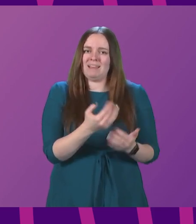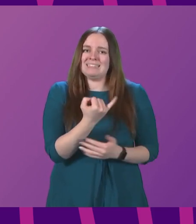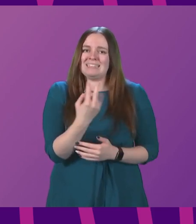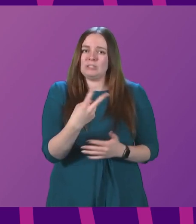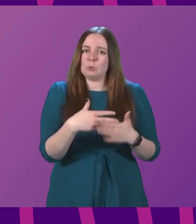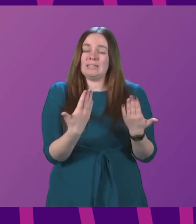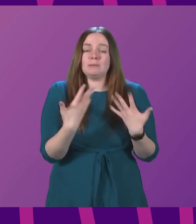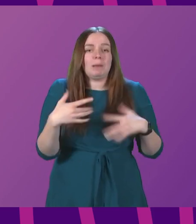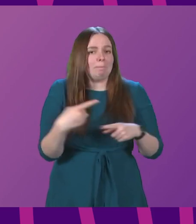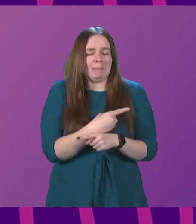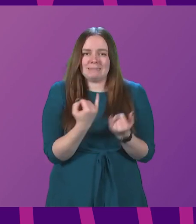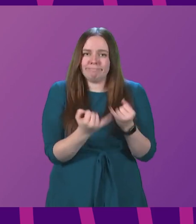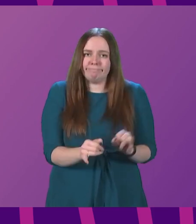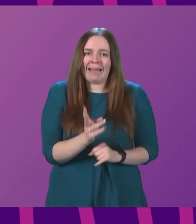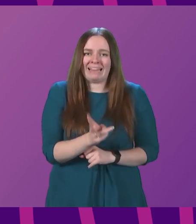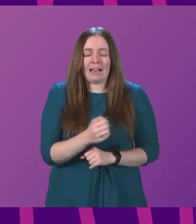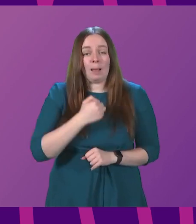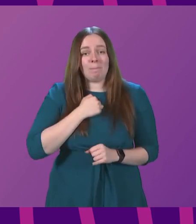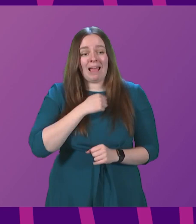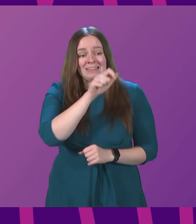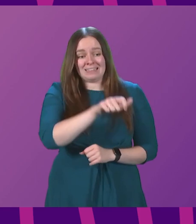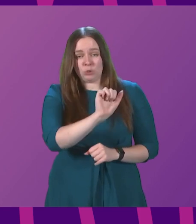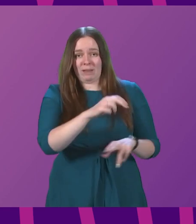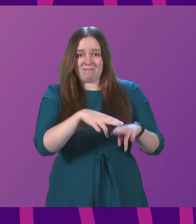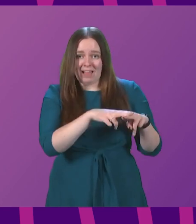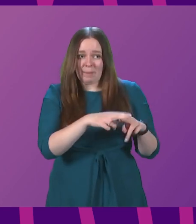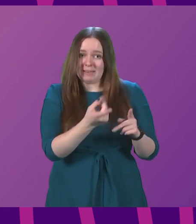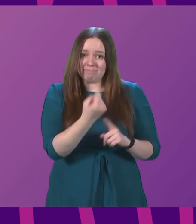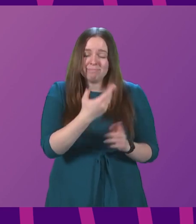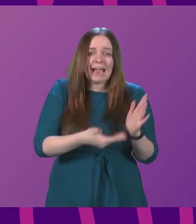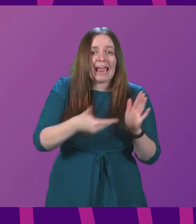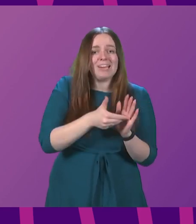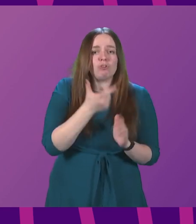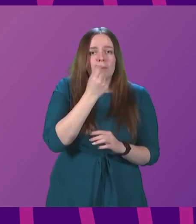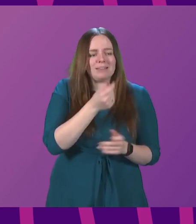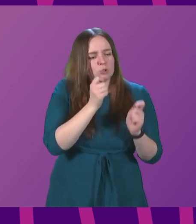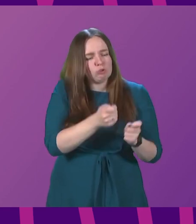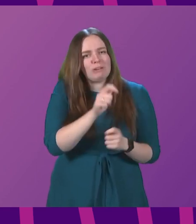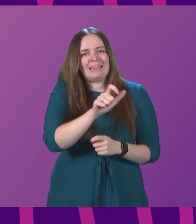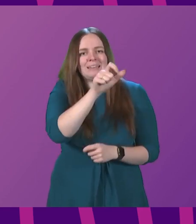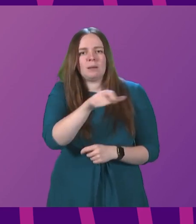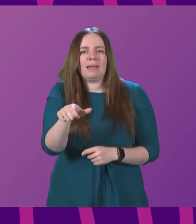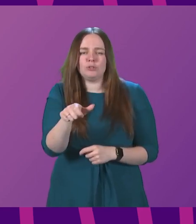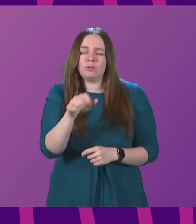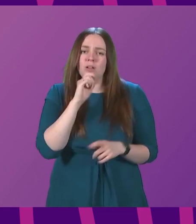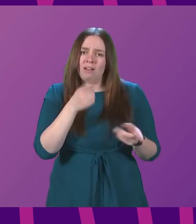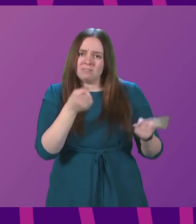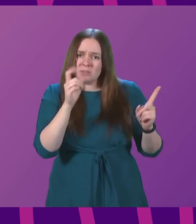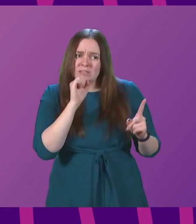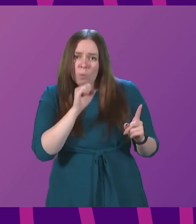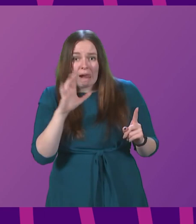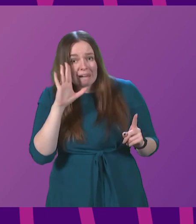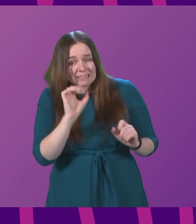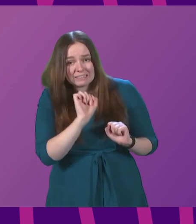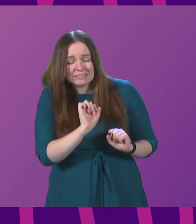missed again. My constituent's family are calling out for additional capacity to treat cancer patients. Will the First Minister listen to their anxious pleas,